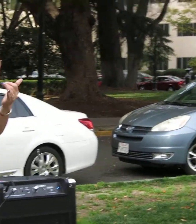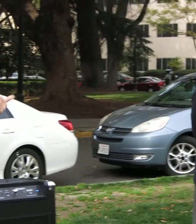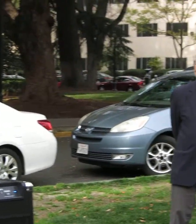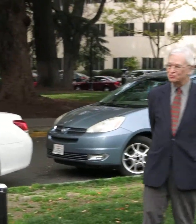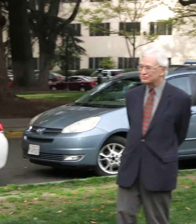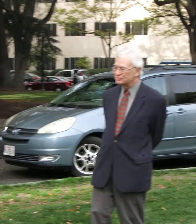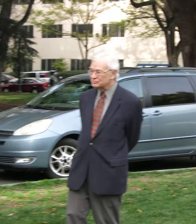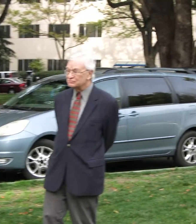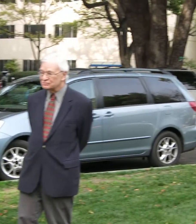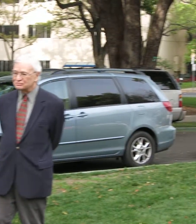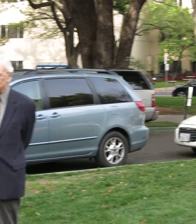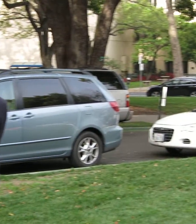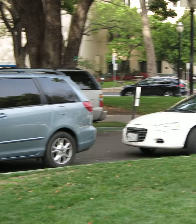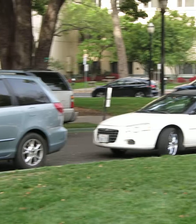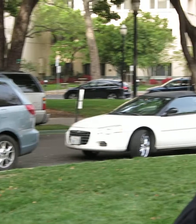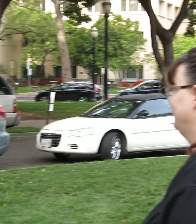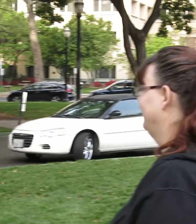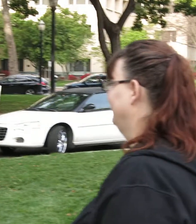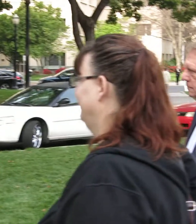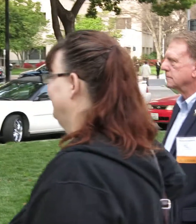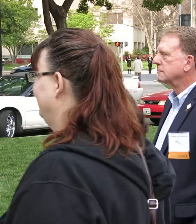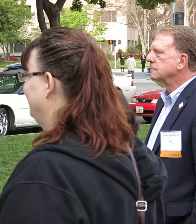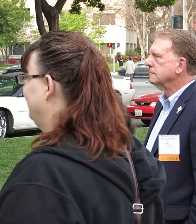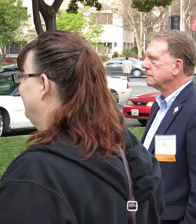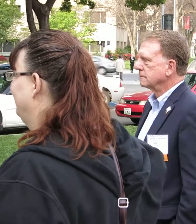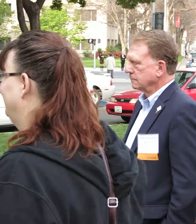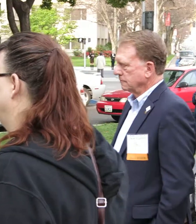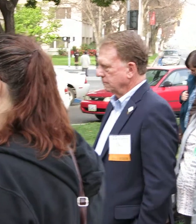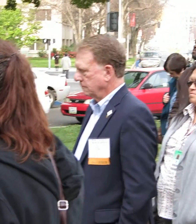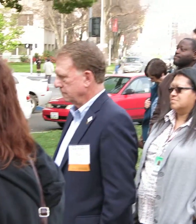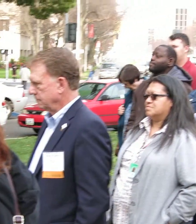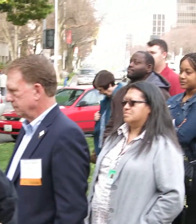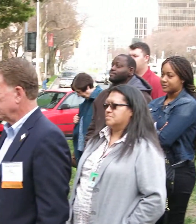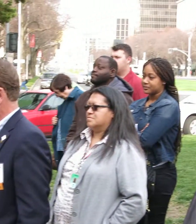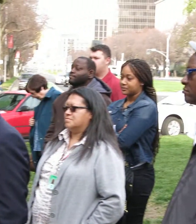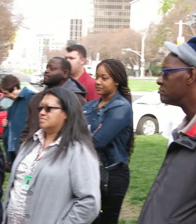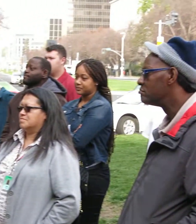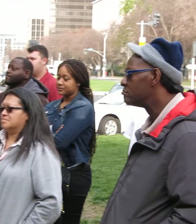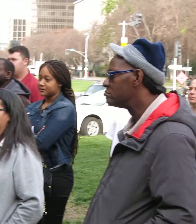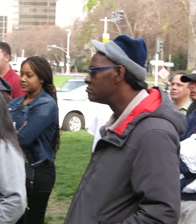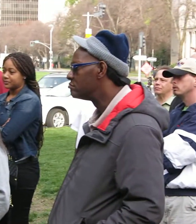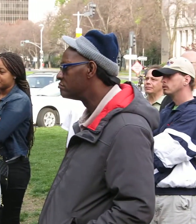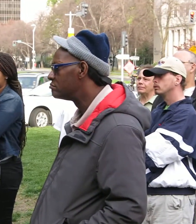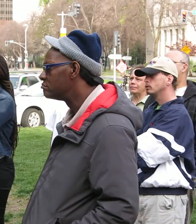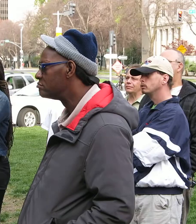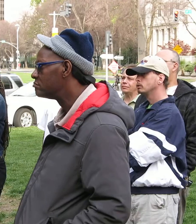ago today, and I want to tell you one really exciting thing that is happening right now. At noon, a gentleman will be moving from